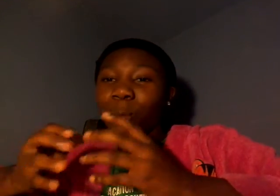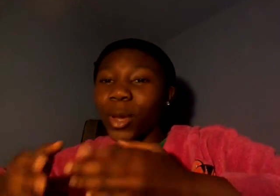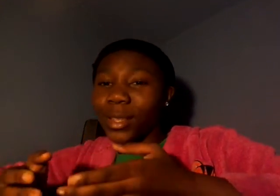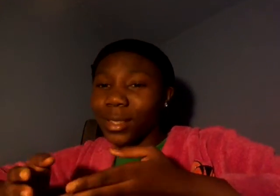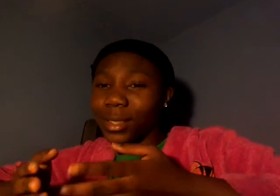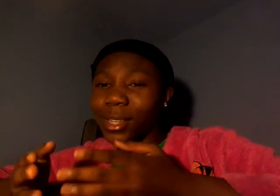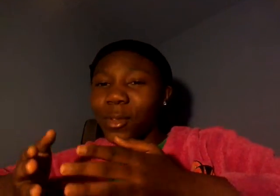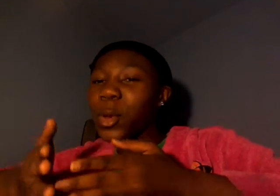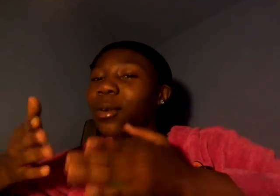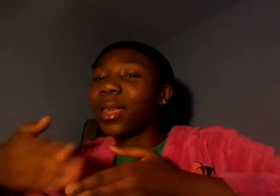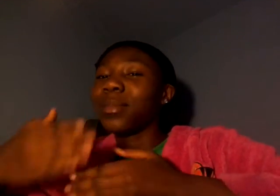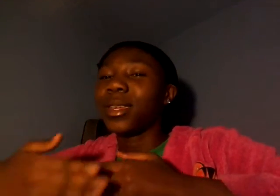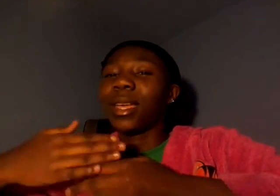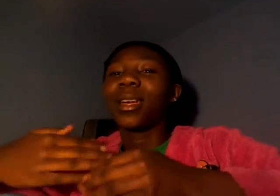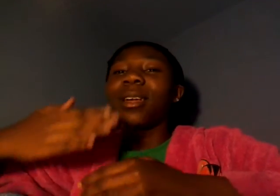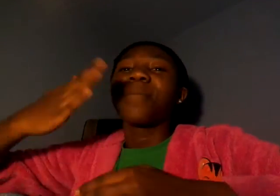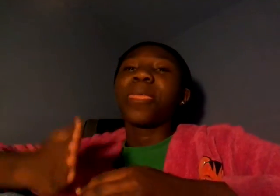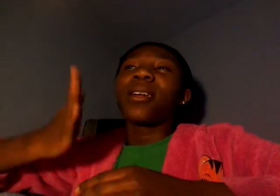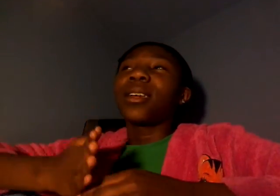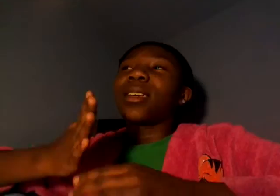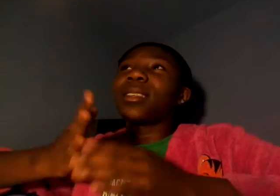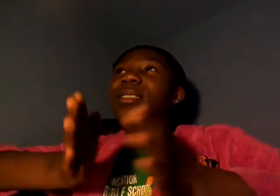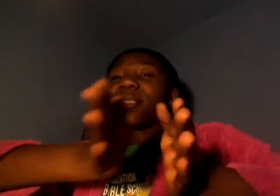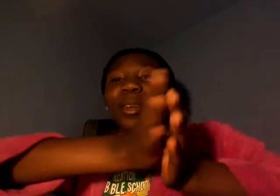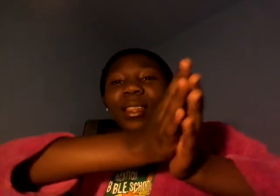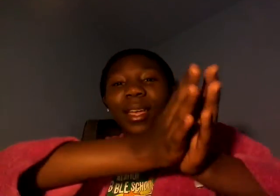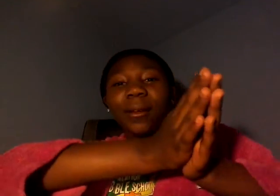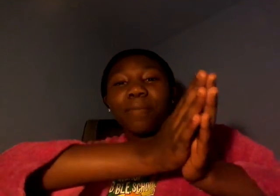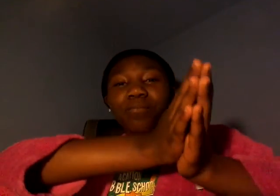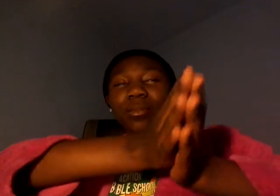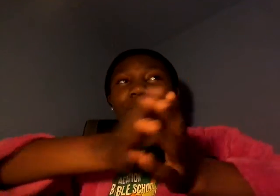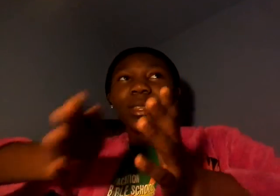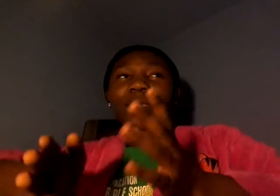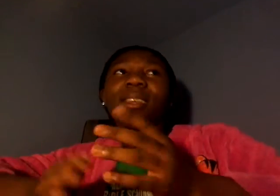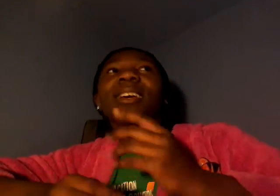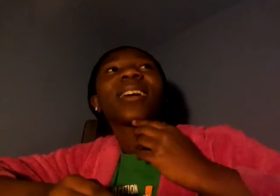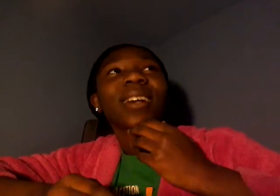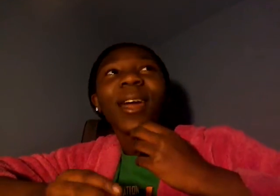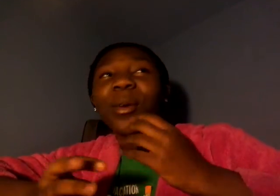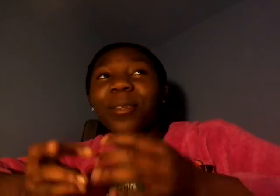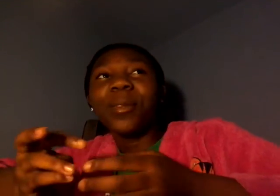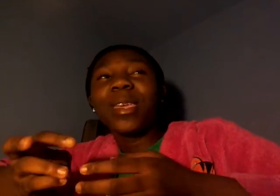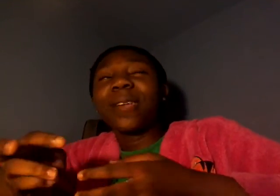outrageous if you know what i mean like they're not like i don't want them to be